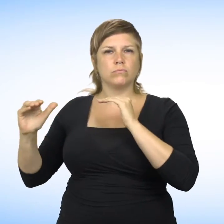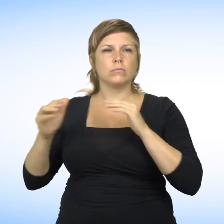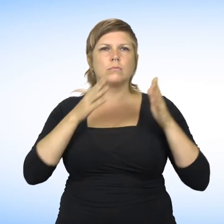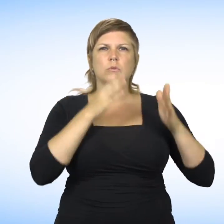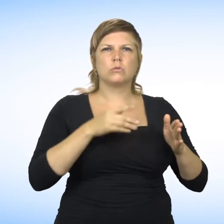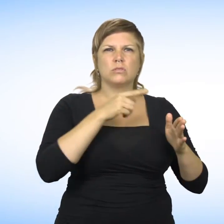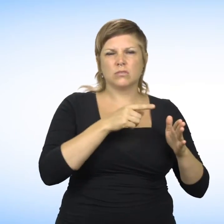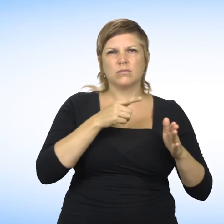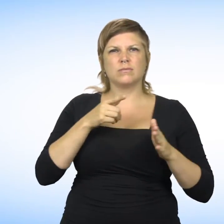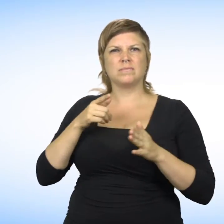person or persons.